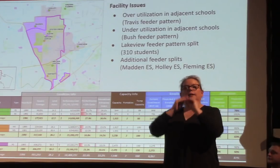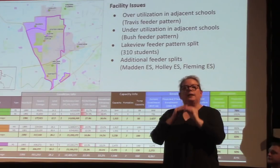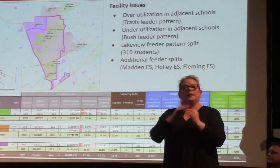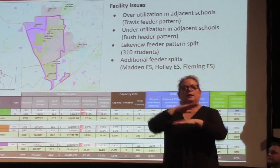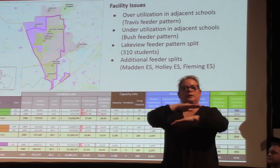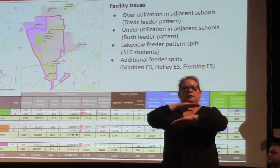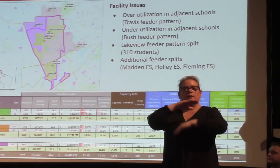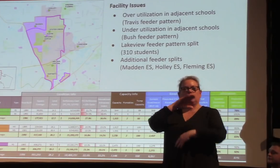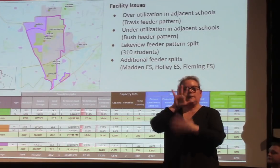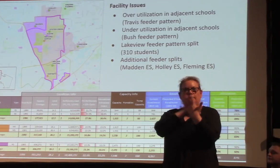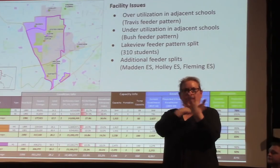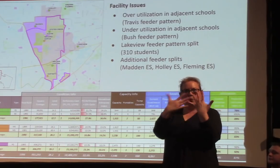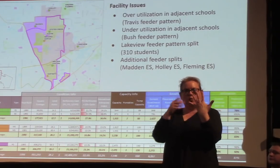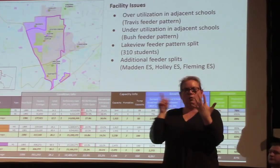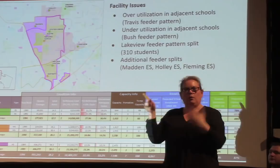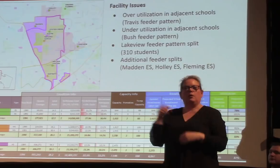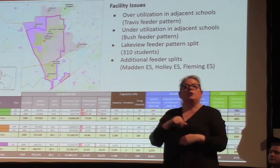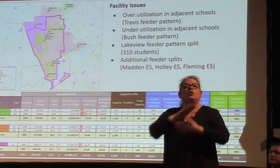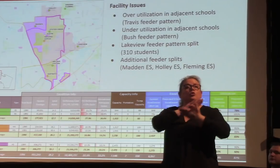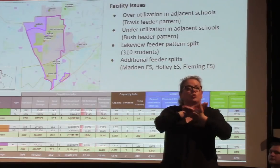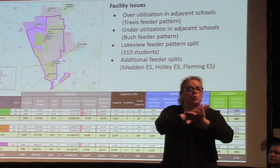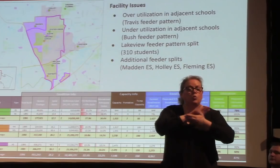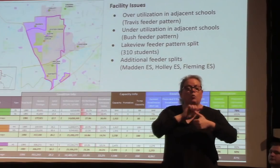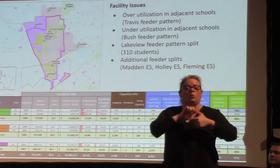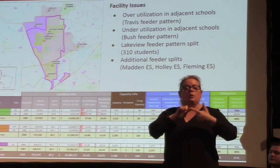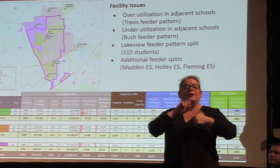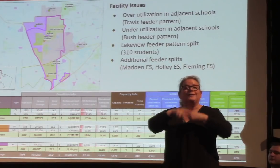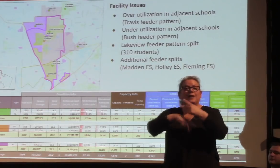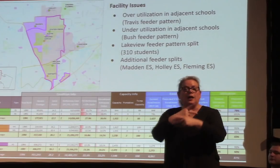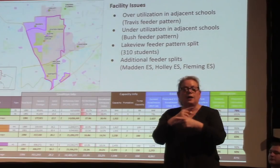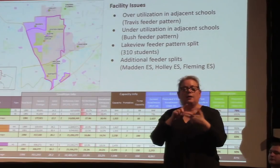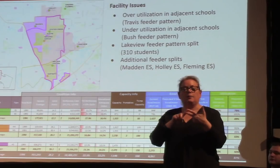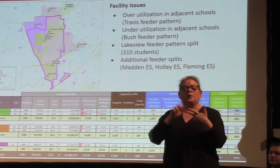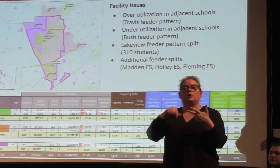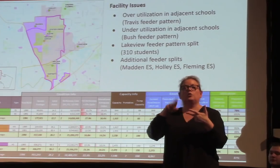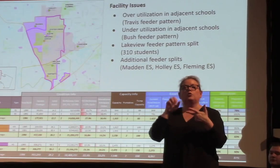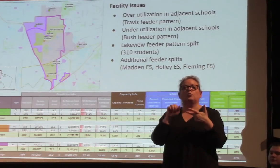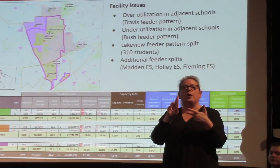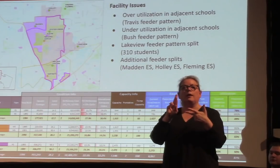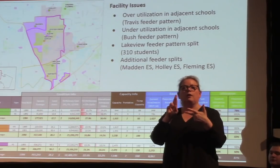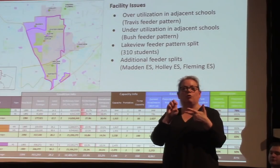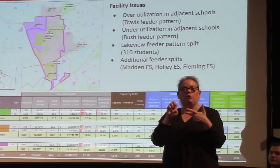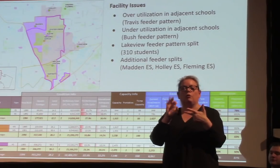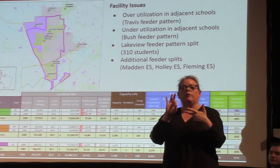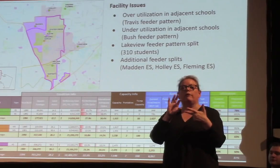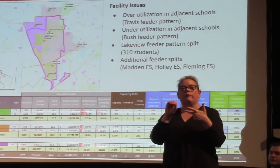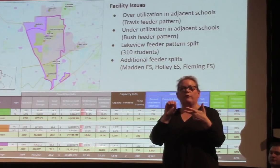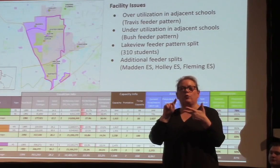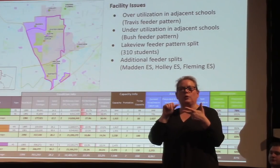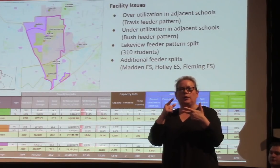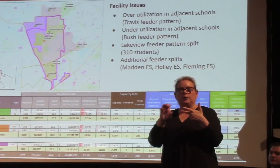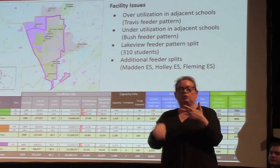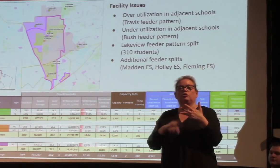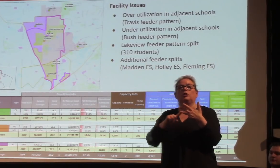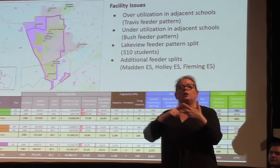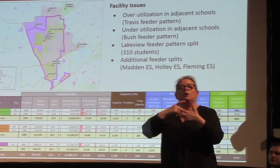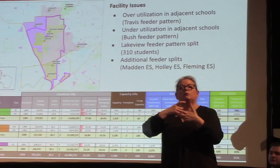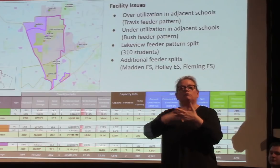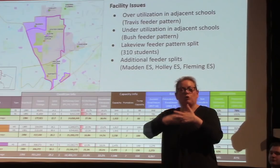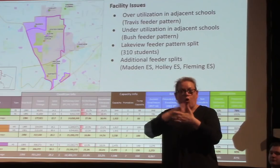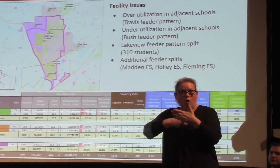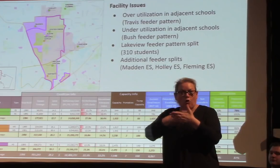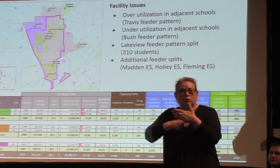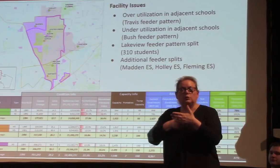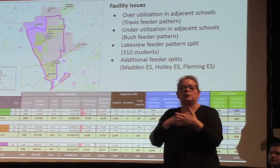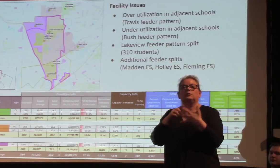year built, square footage. And so that's the permanent square footage of the facility. We've got land acreage, and we have our deficiency costs. And those costs, again, are based